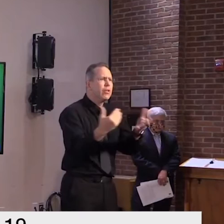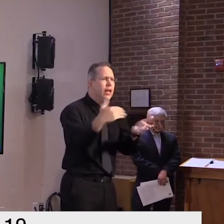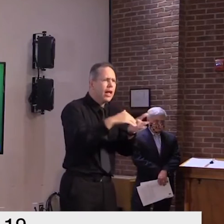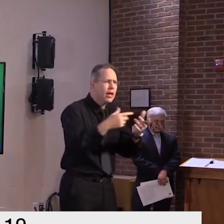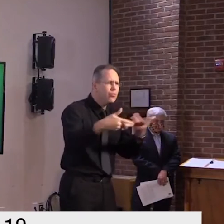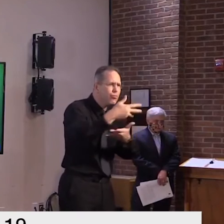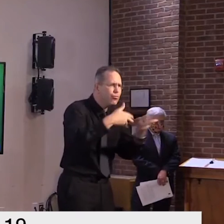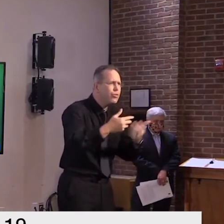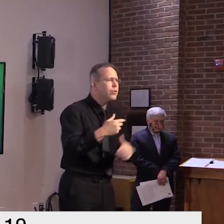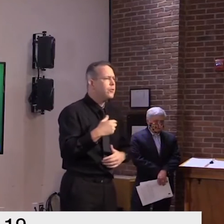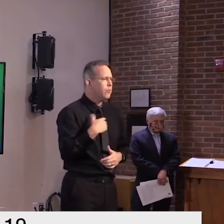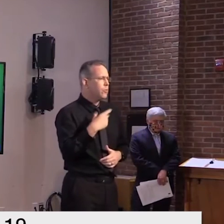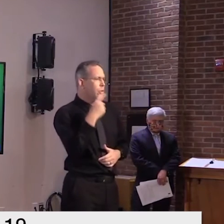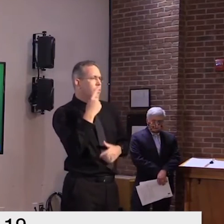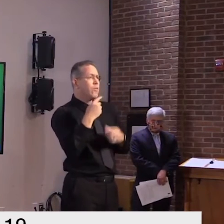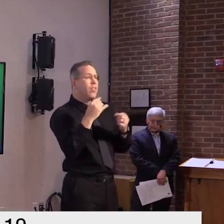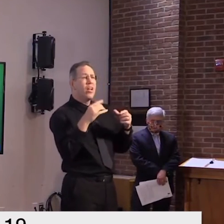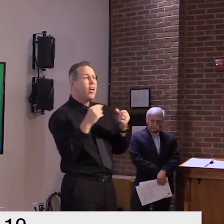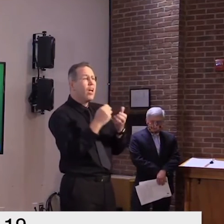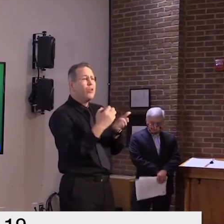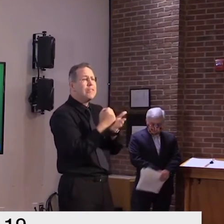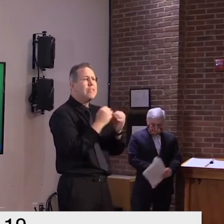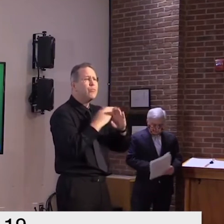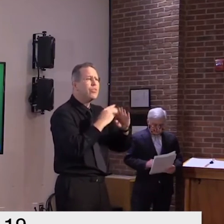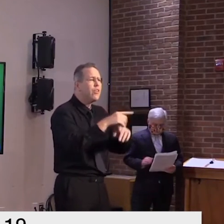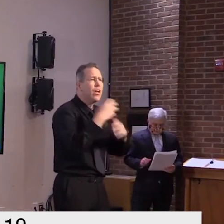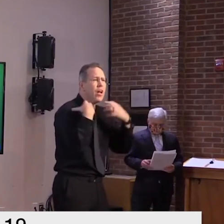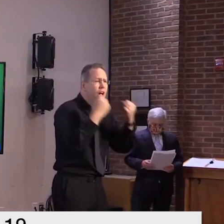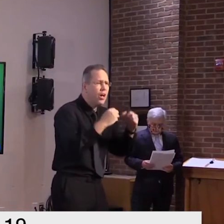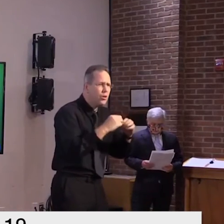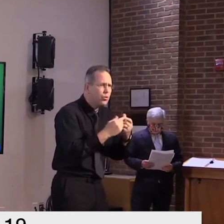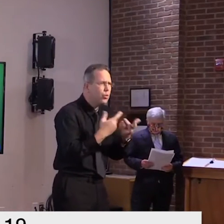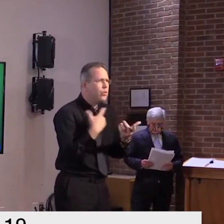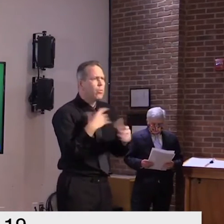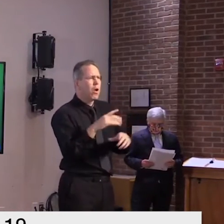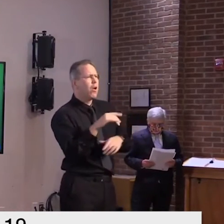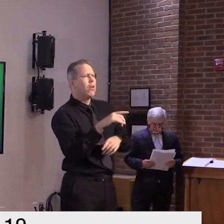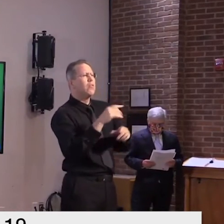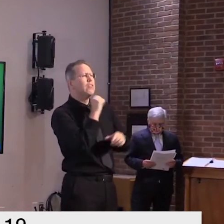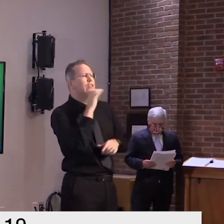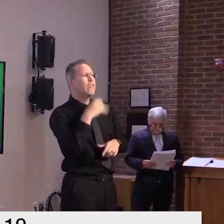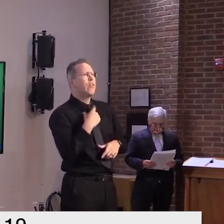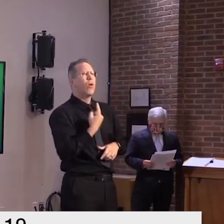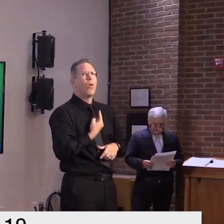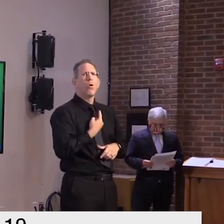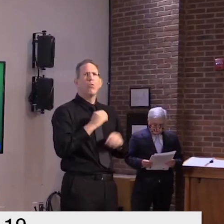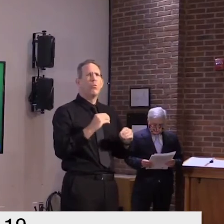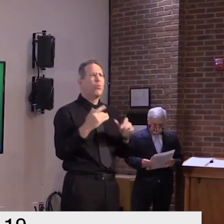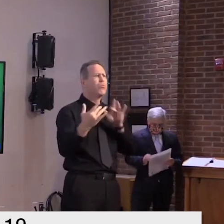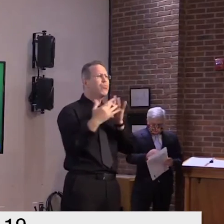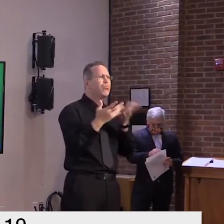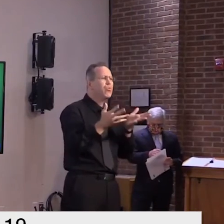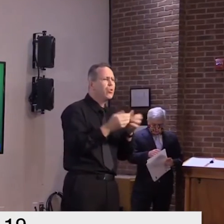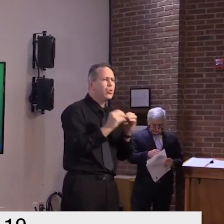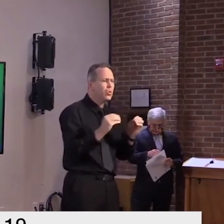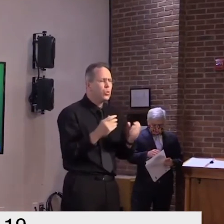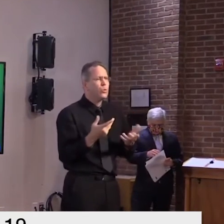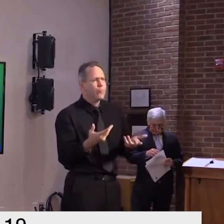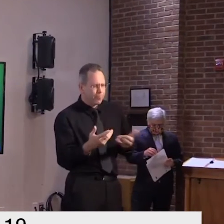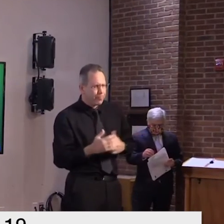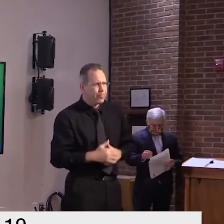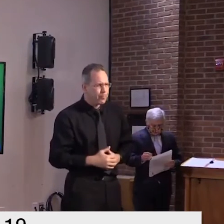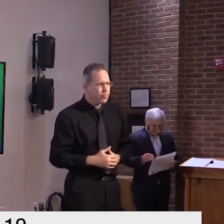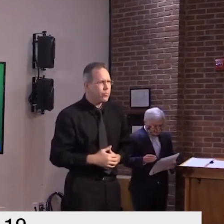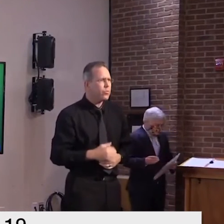careful work they developed a phased-in approach for these facilities and with our trends continuing to move in the right direction